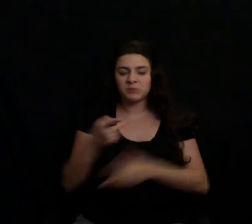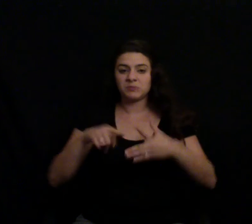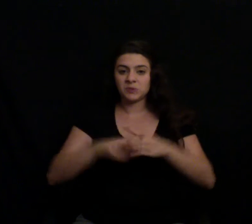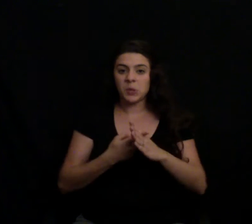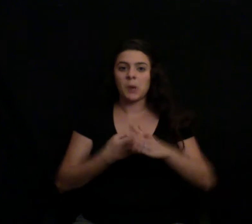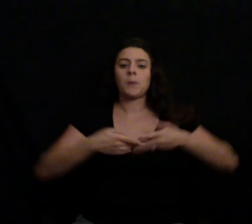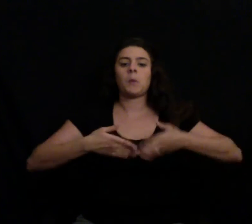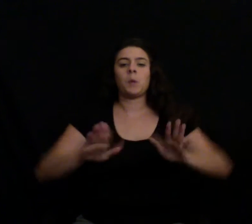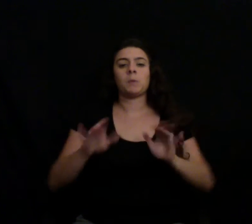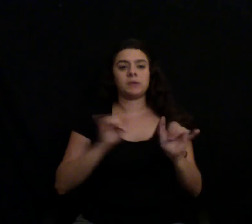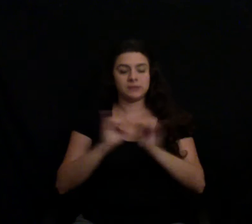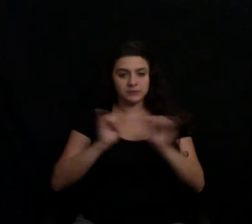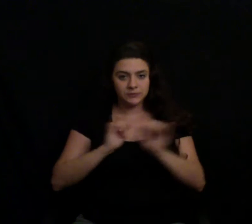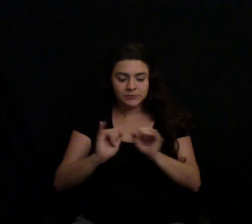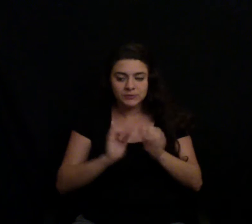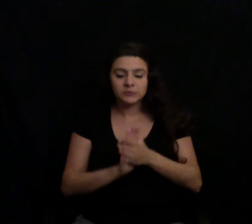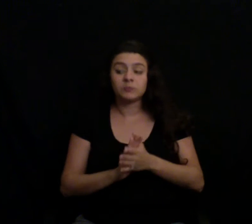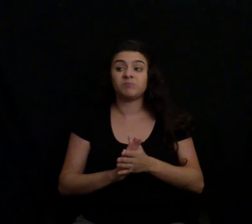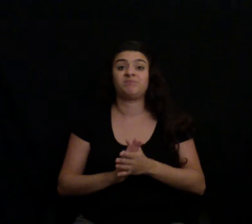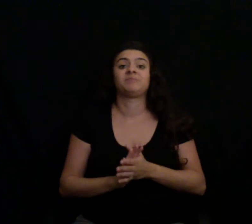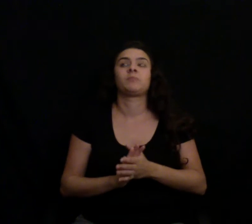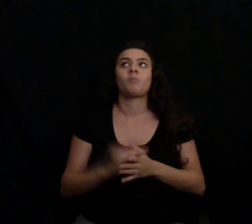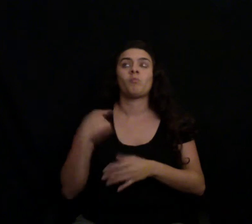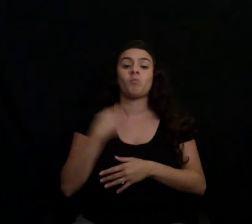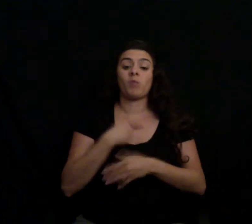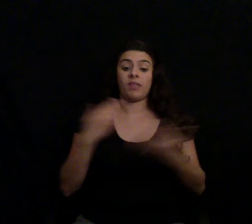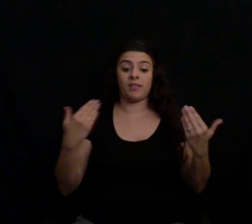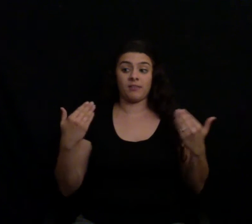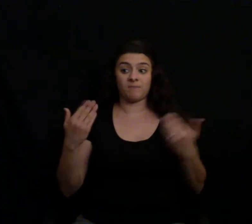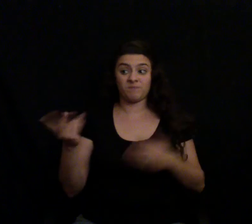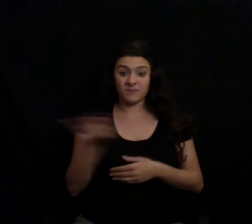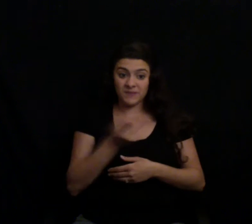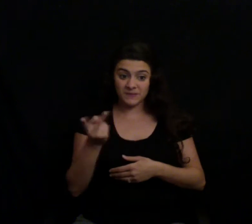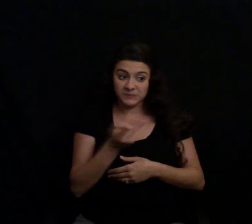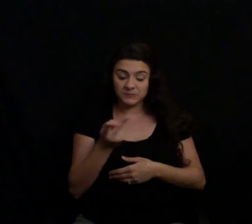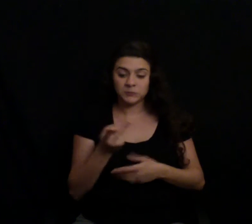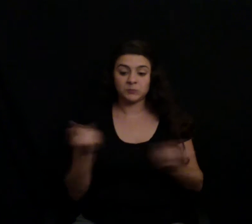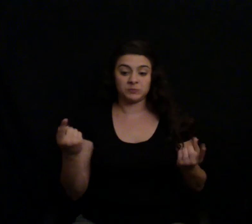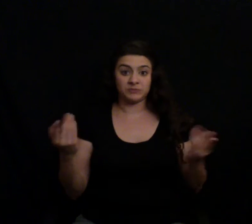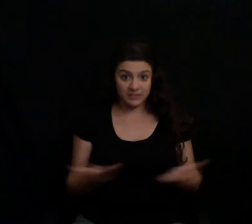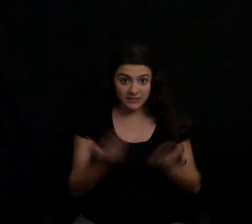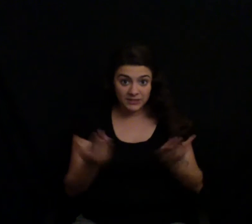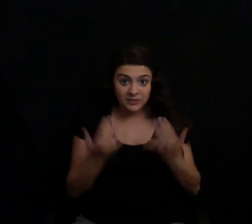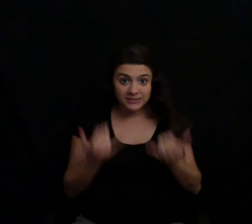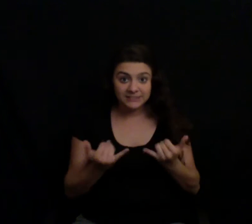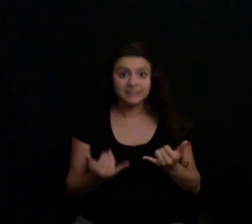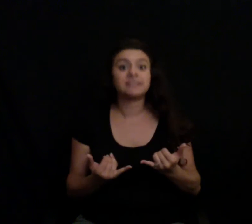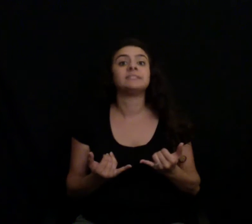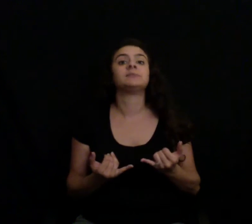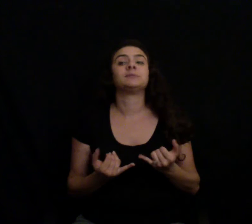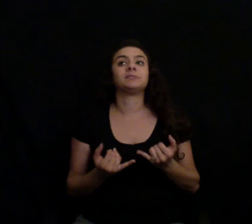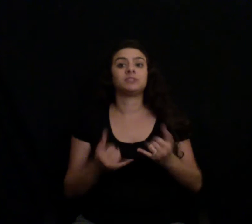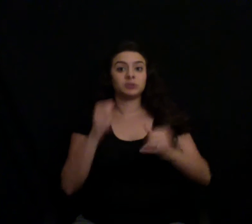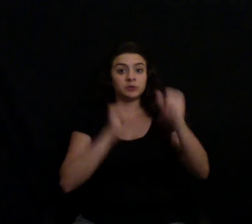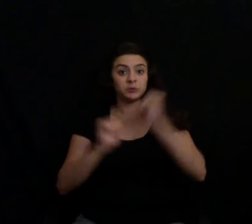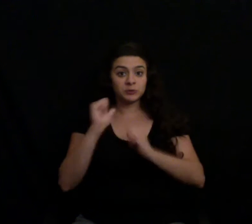of them on the show to talk about this. Not just the video, not just what happened afterwards, not just the AMA, but a whole lot of things.